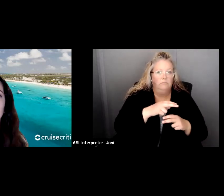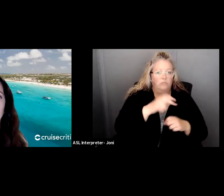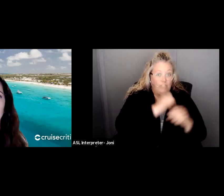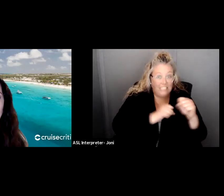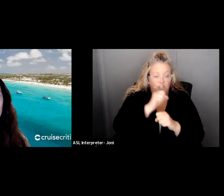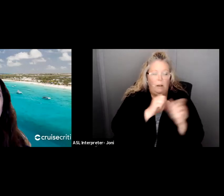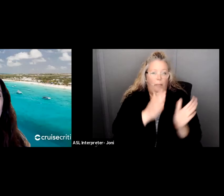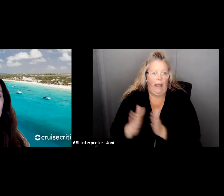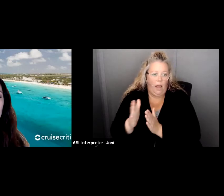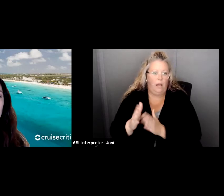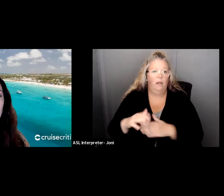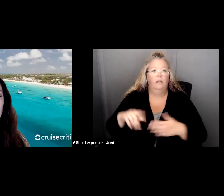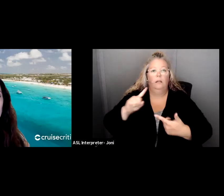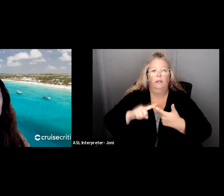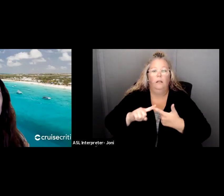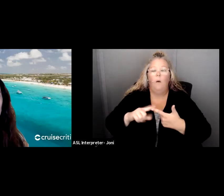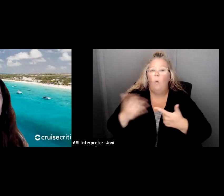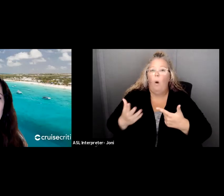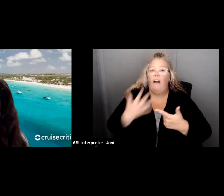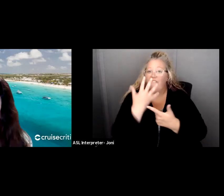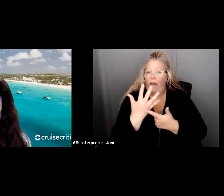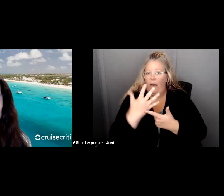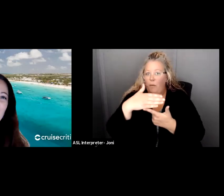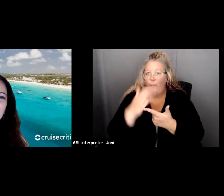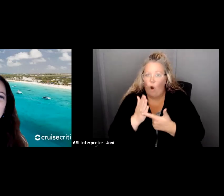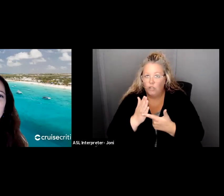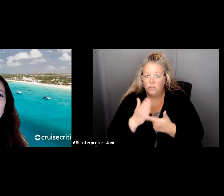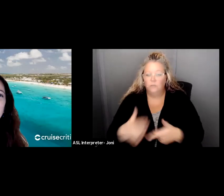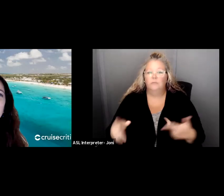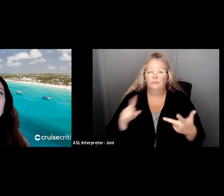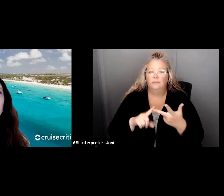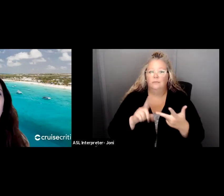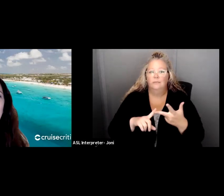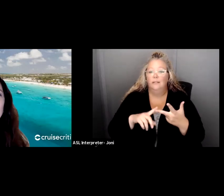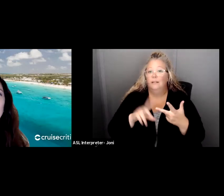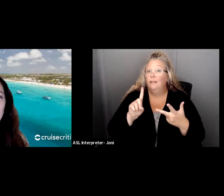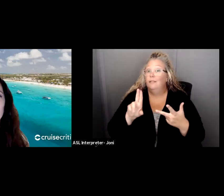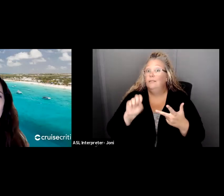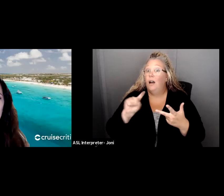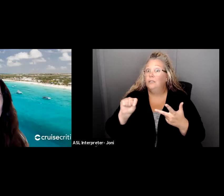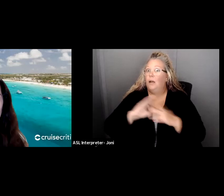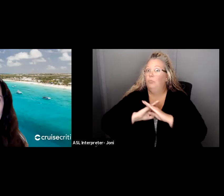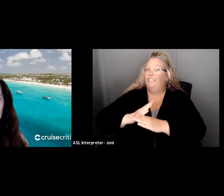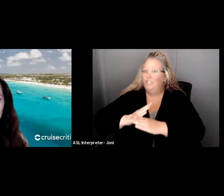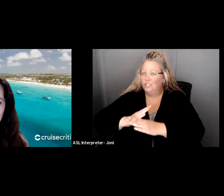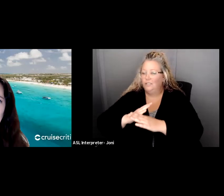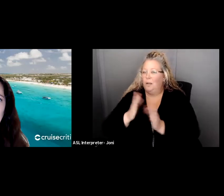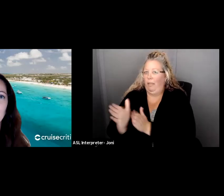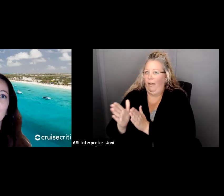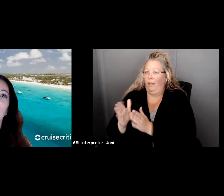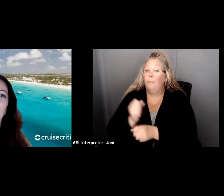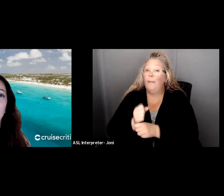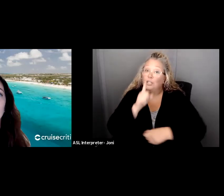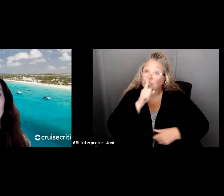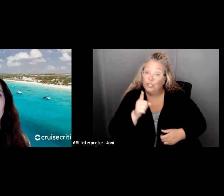process. And then the dust prevention plan is going to be how you can make sure that your strategic plan